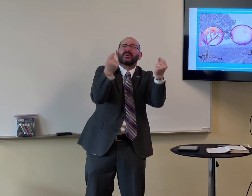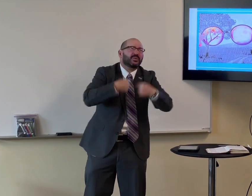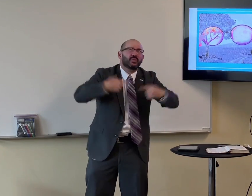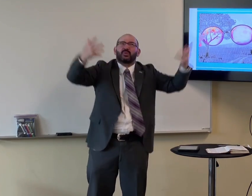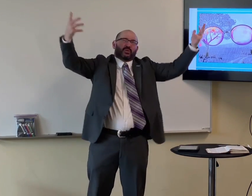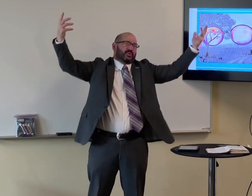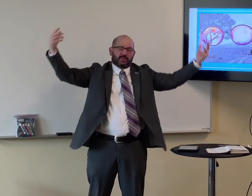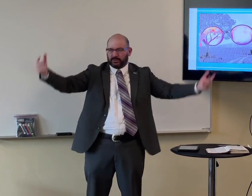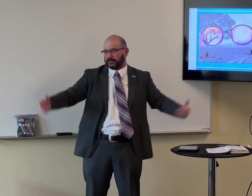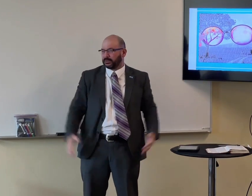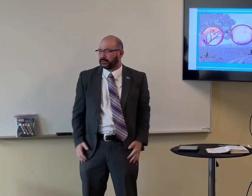Show me what to do.